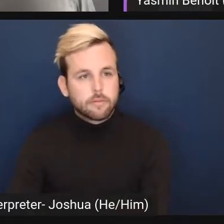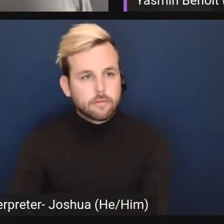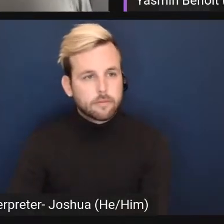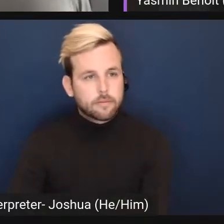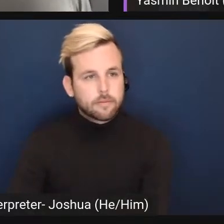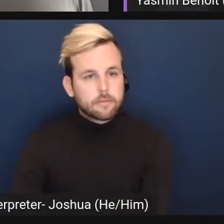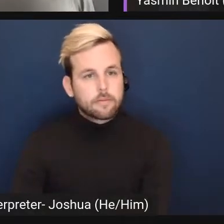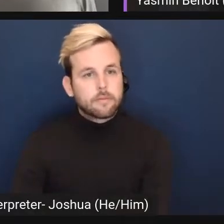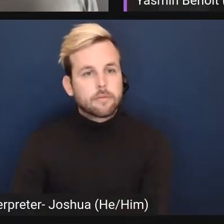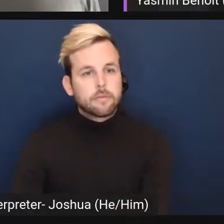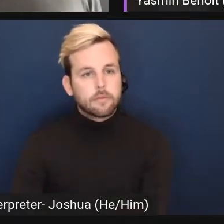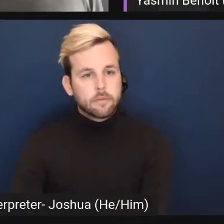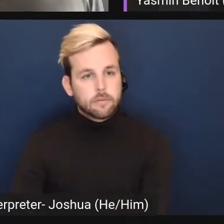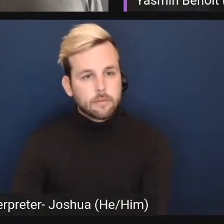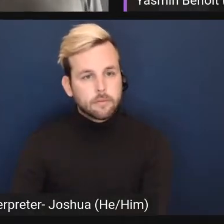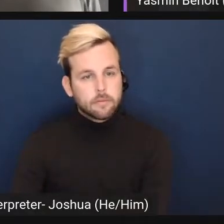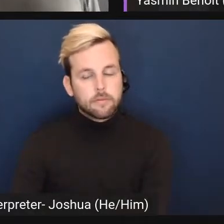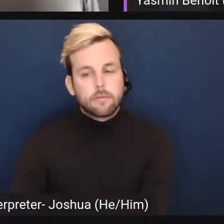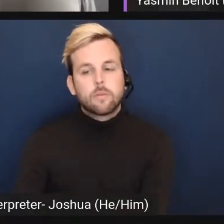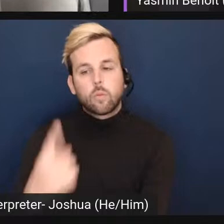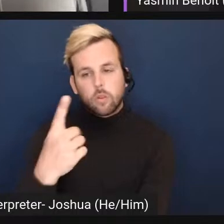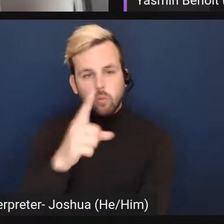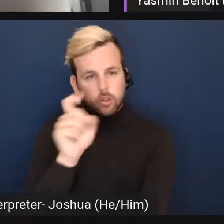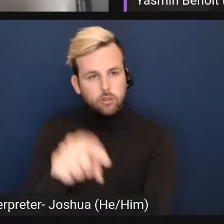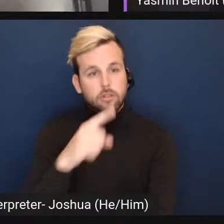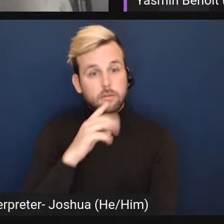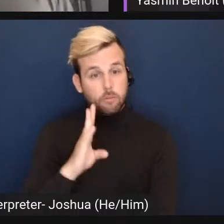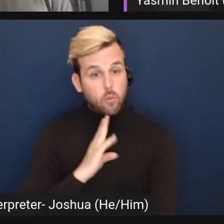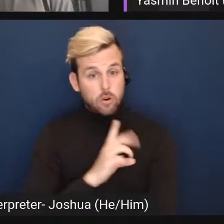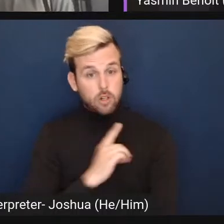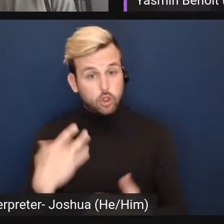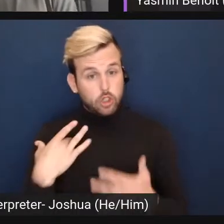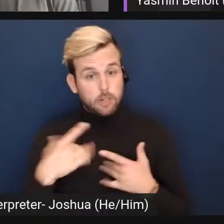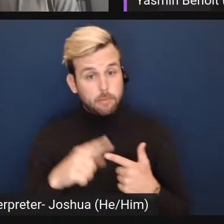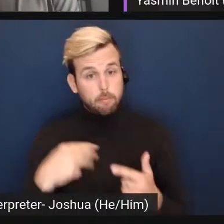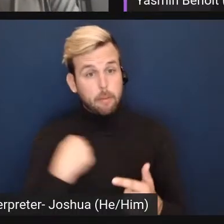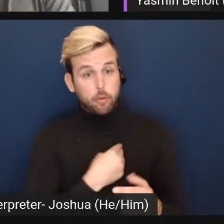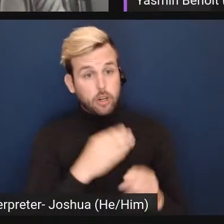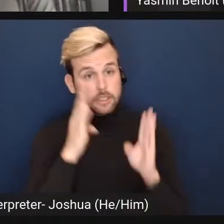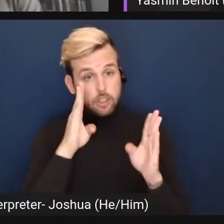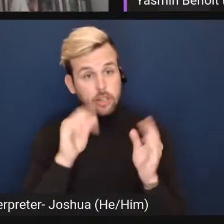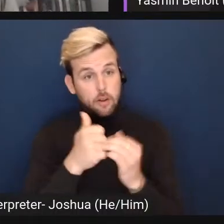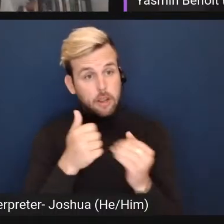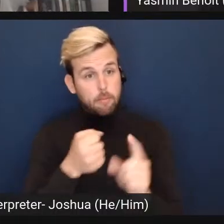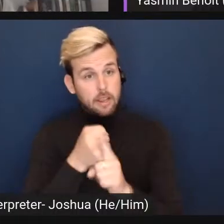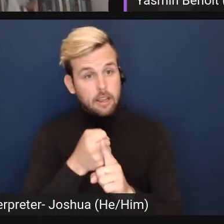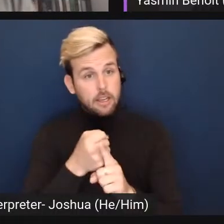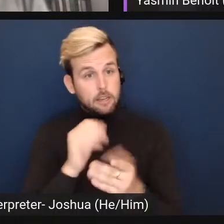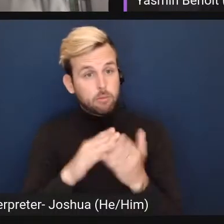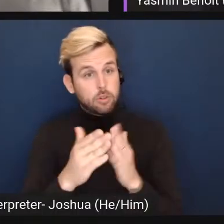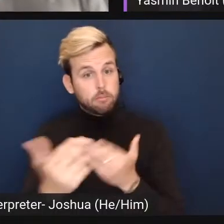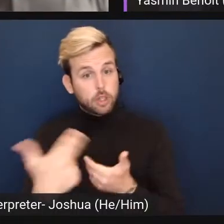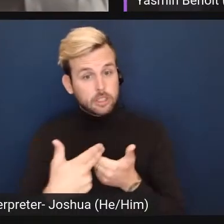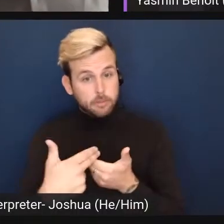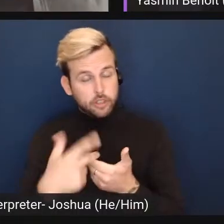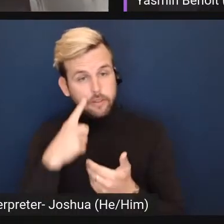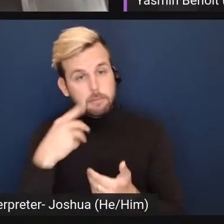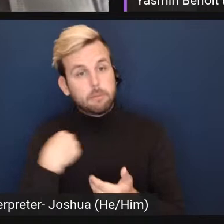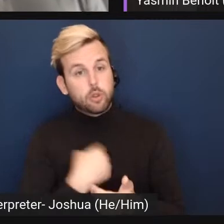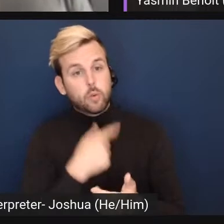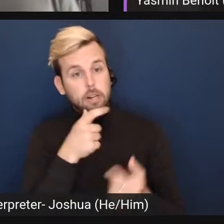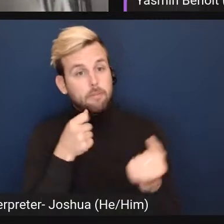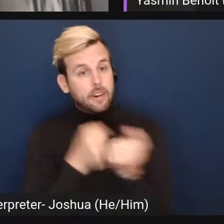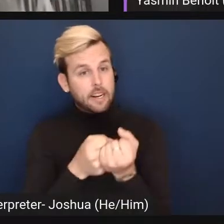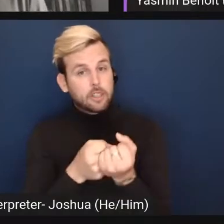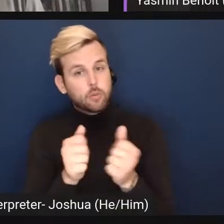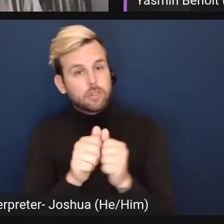And then there's one here, is the board concerned about member attention and how this will impact community participation for members who have been advocating